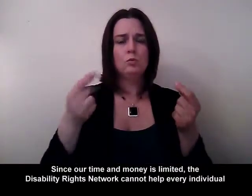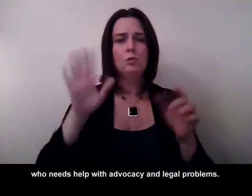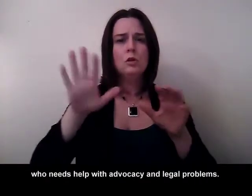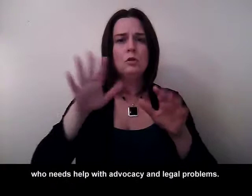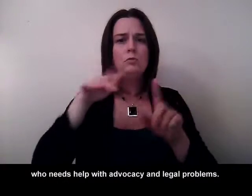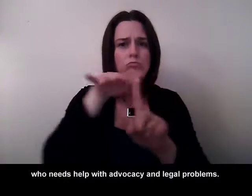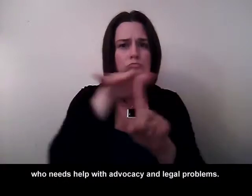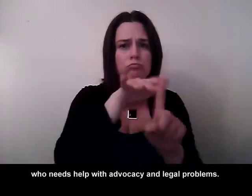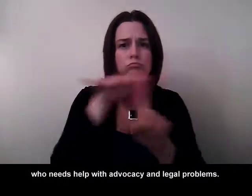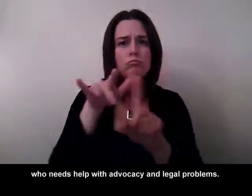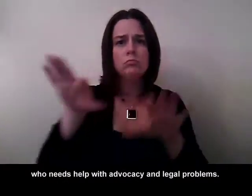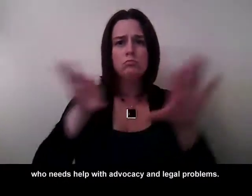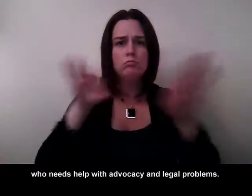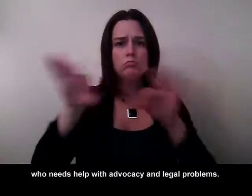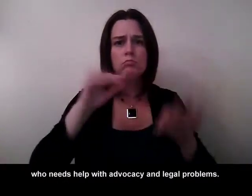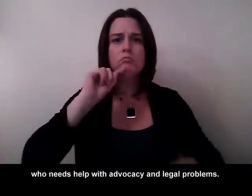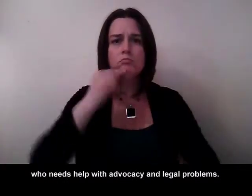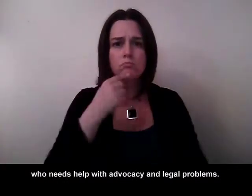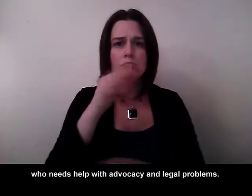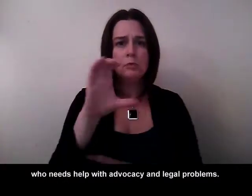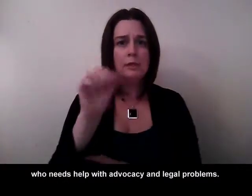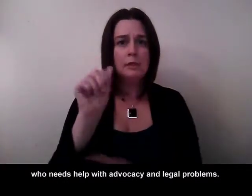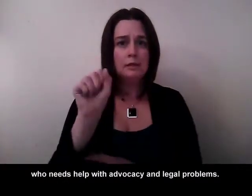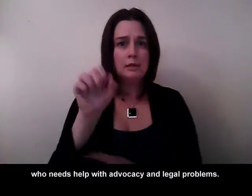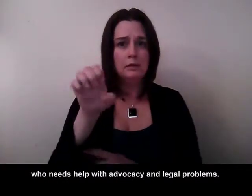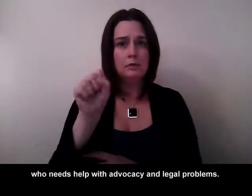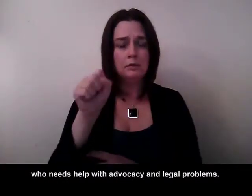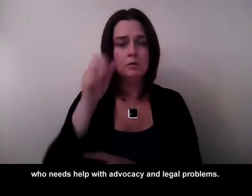who needs help with advocacy and legal problems.